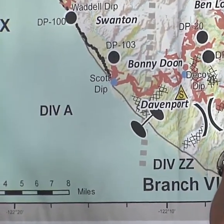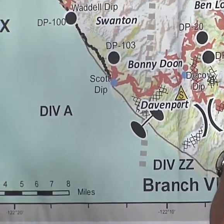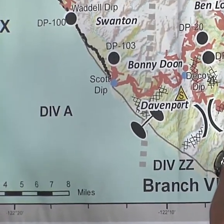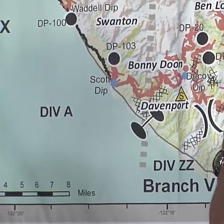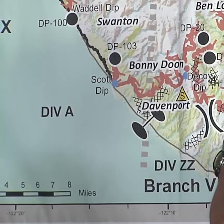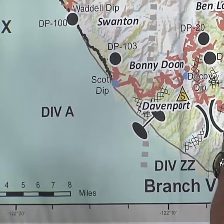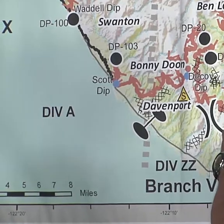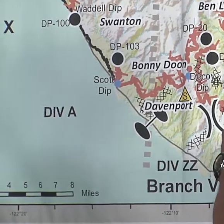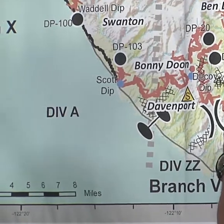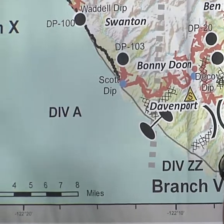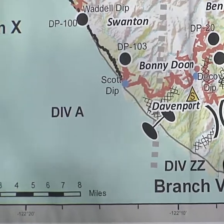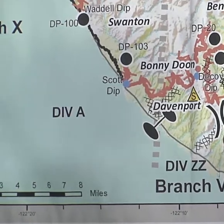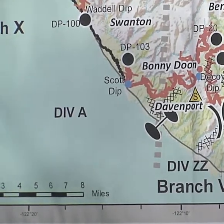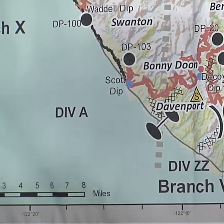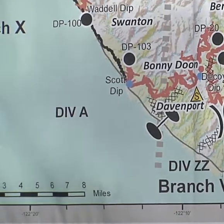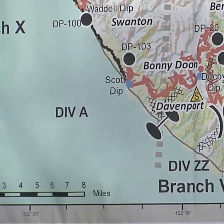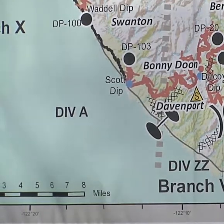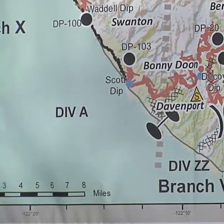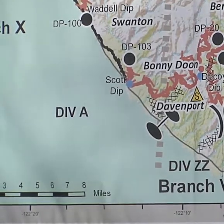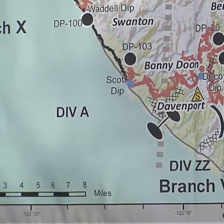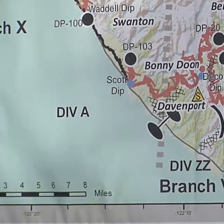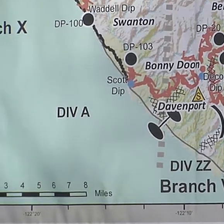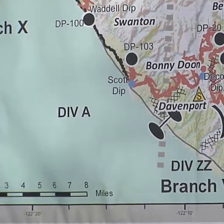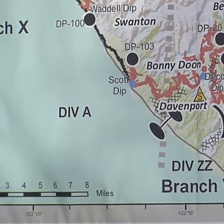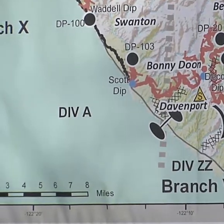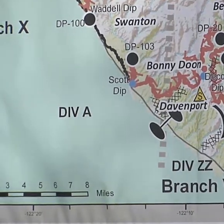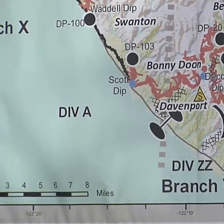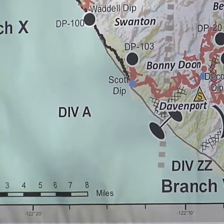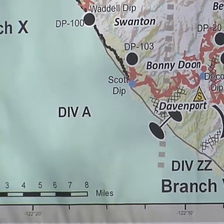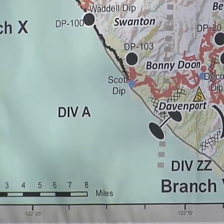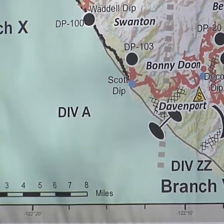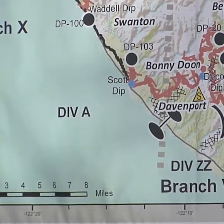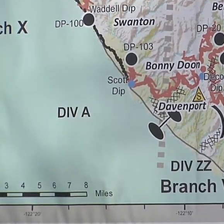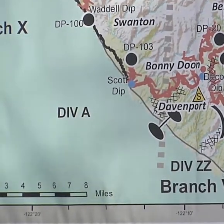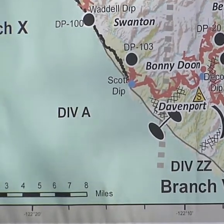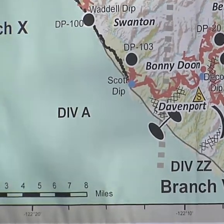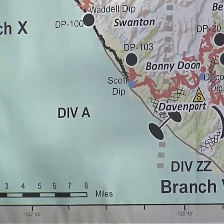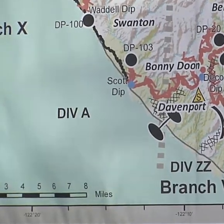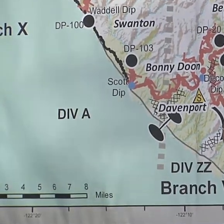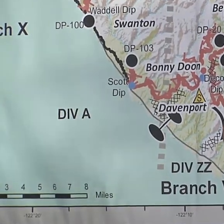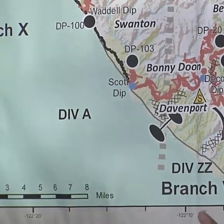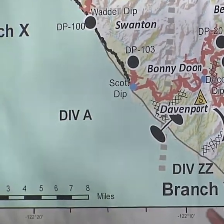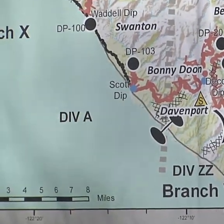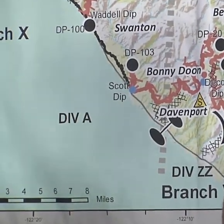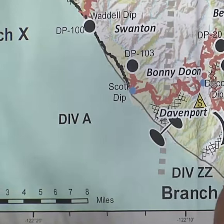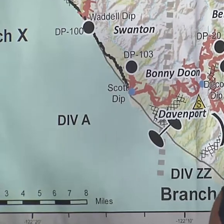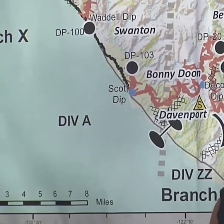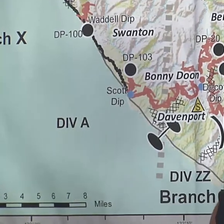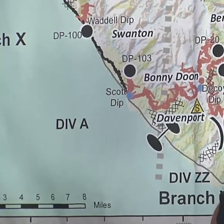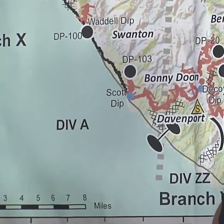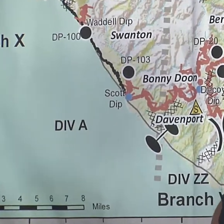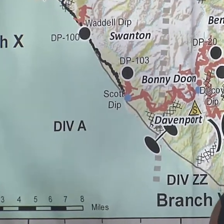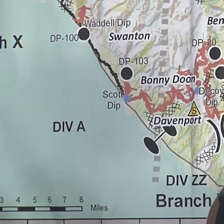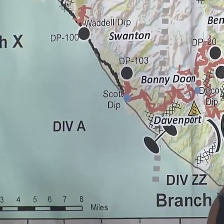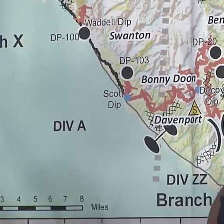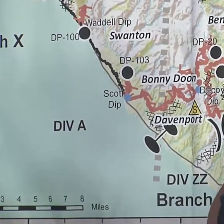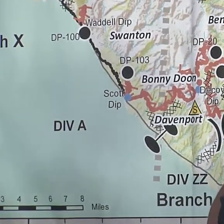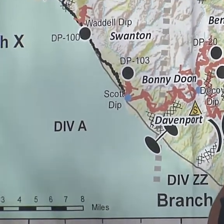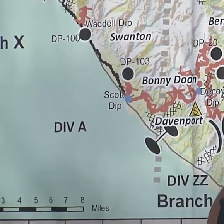secondary line. And so, we do have really good protection for the community of Santa Cruz and the UC campus.